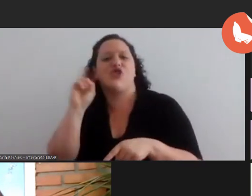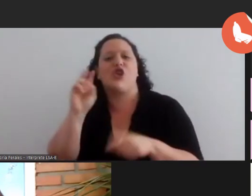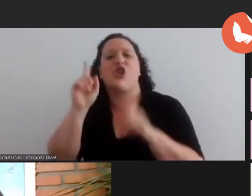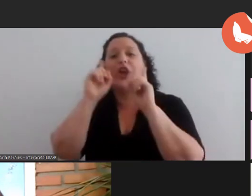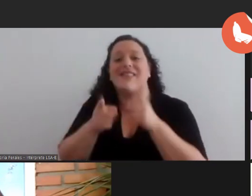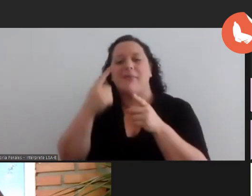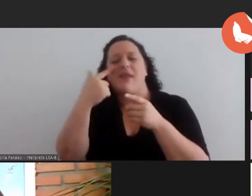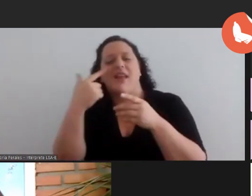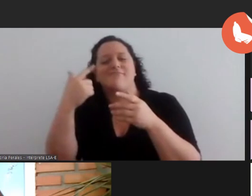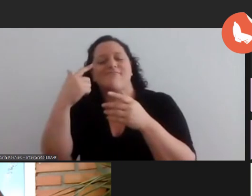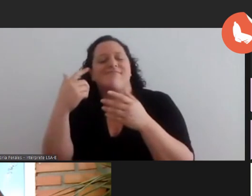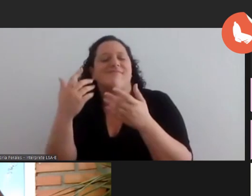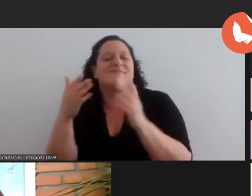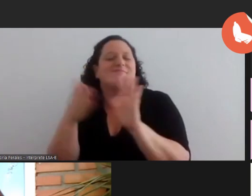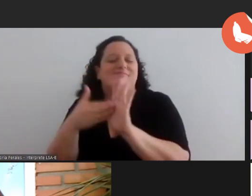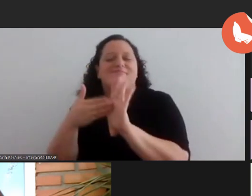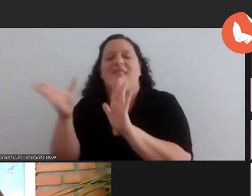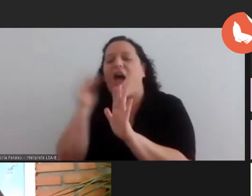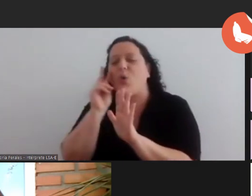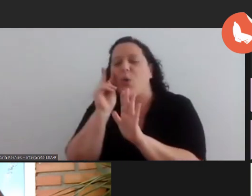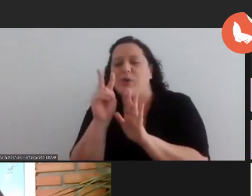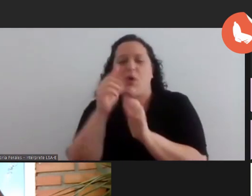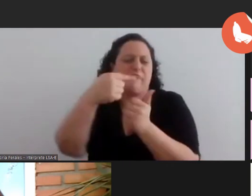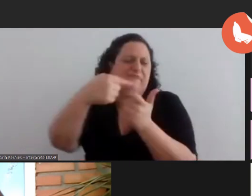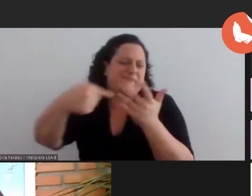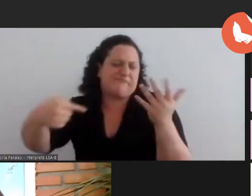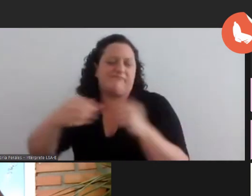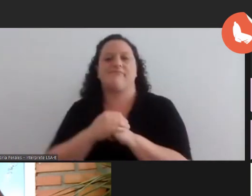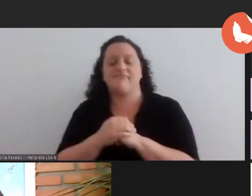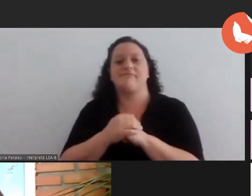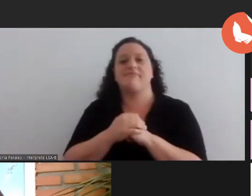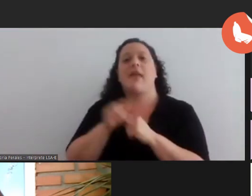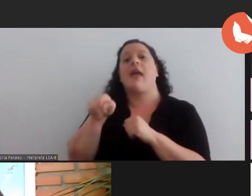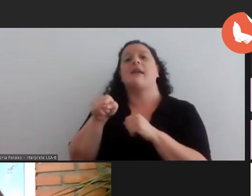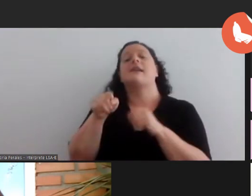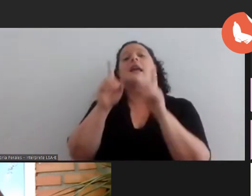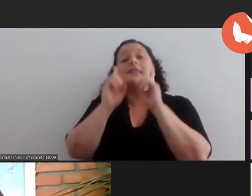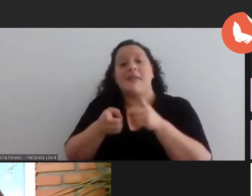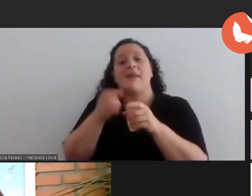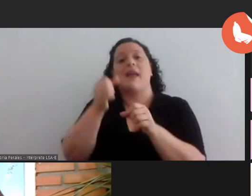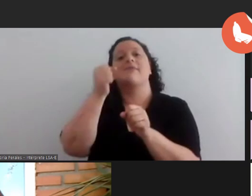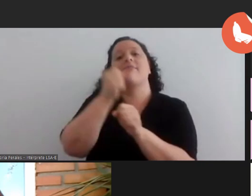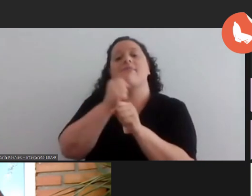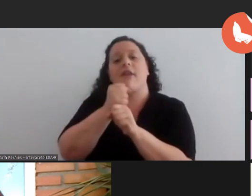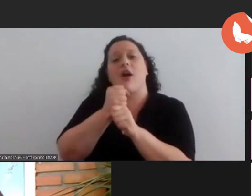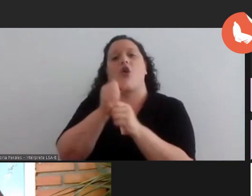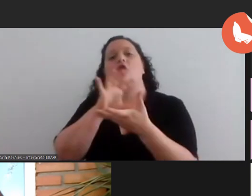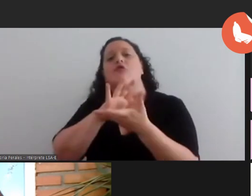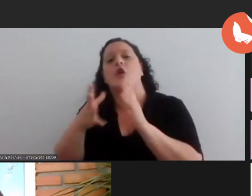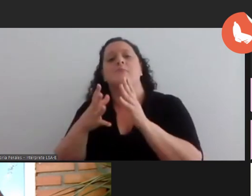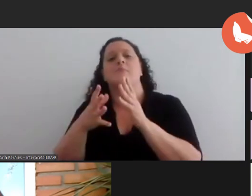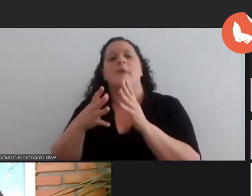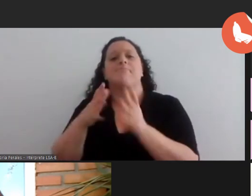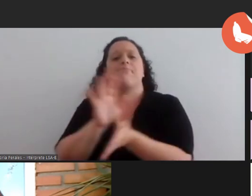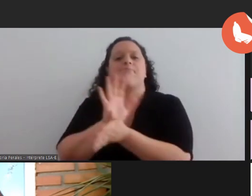others in 2017 she started her collaboration as executive producer